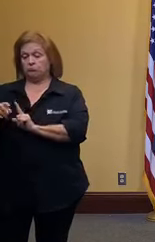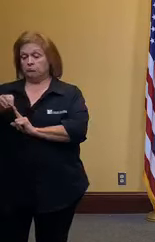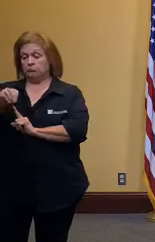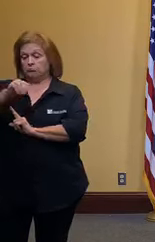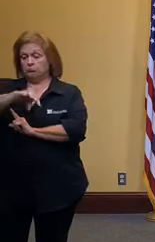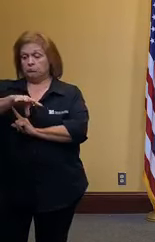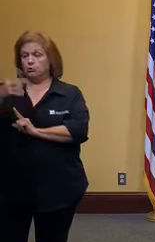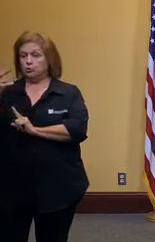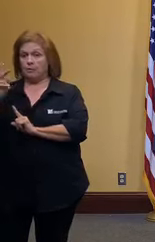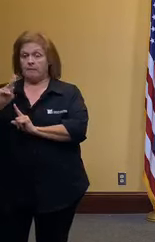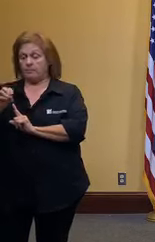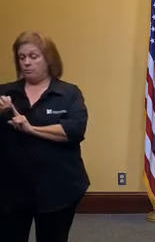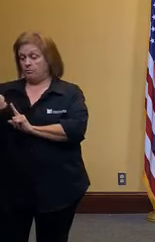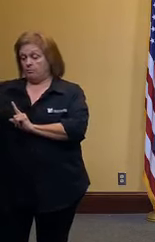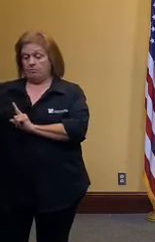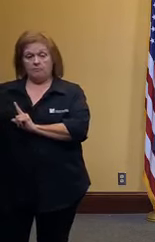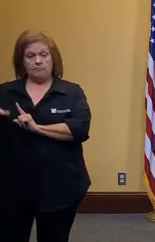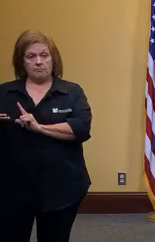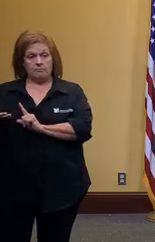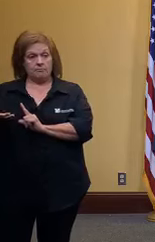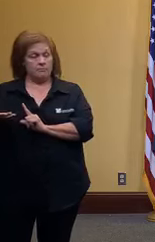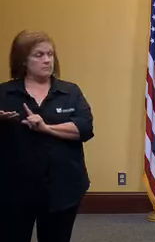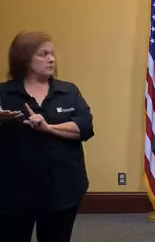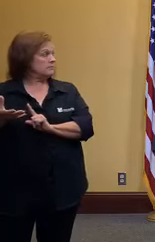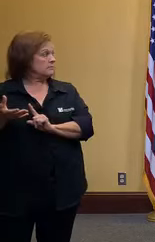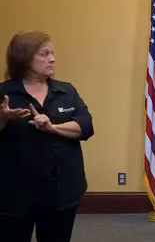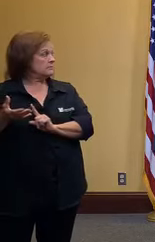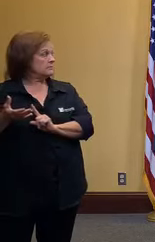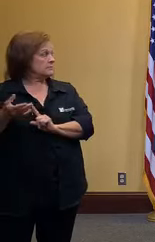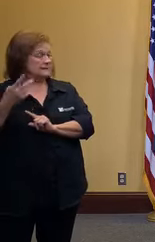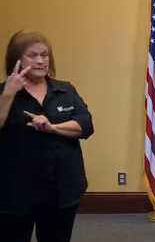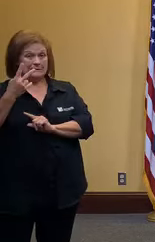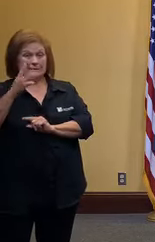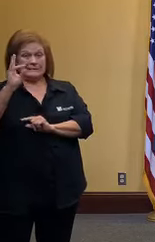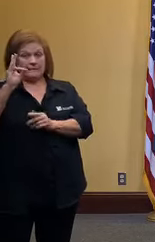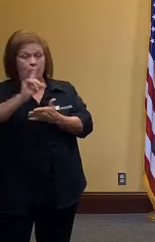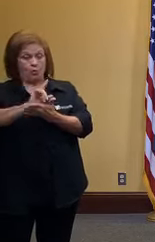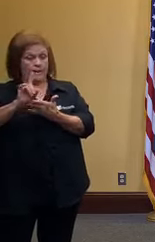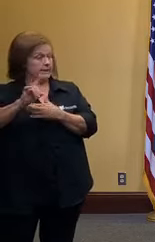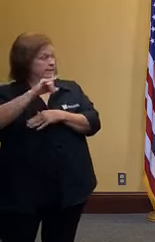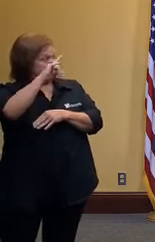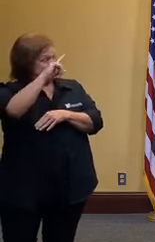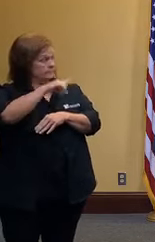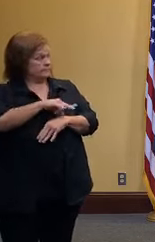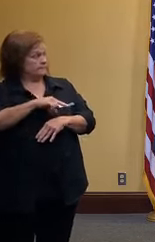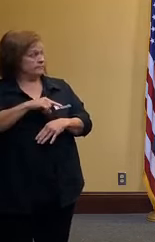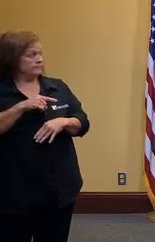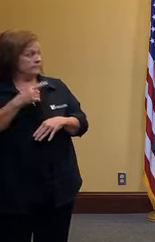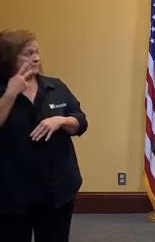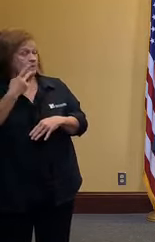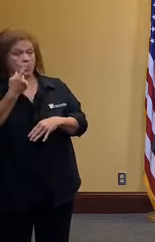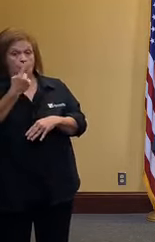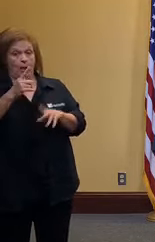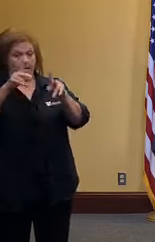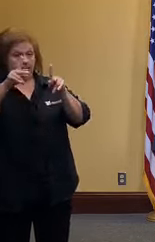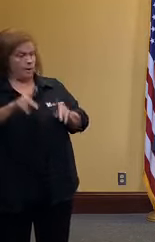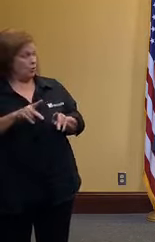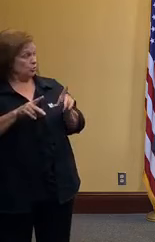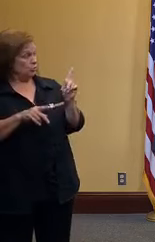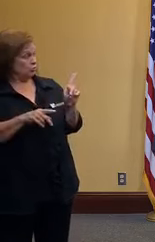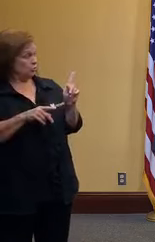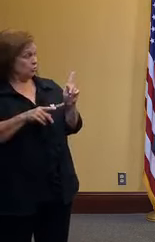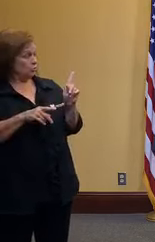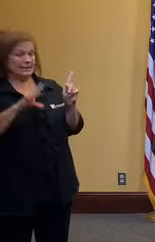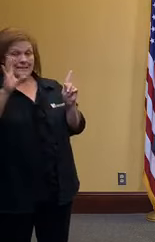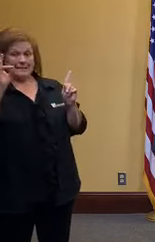comparison after this this is a seven week timeline we're assuming that one person is going